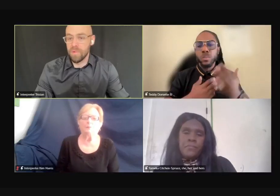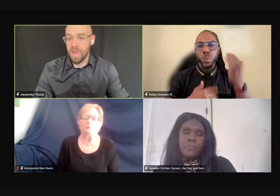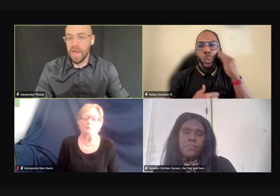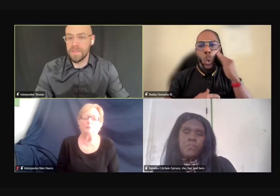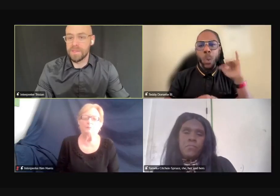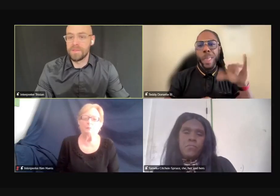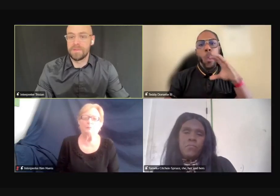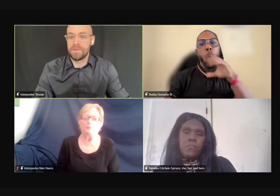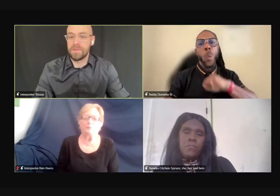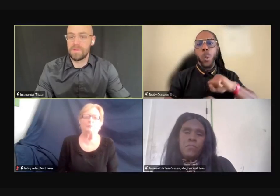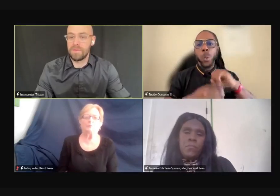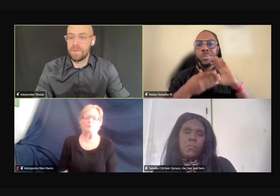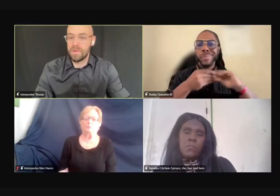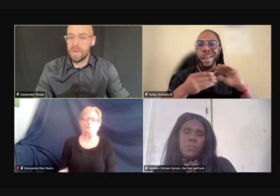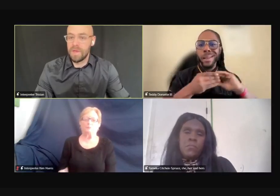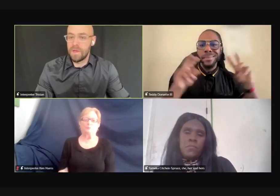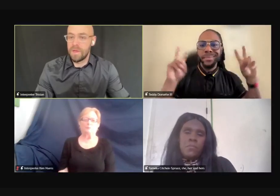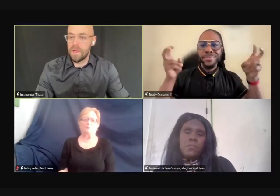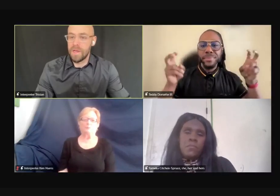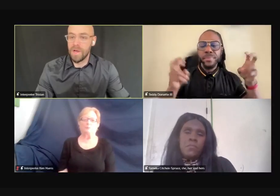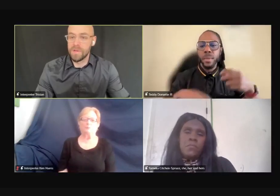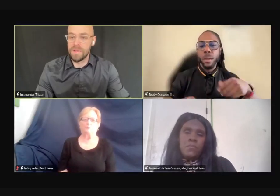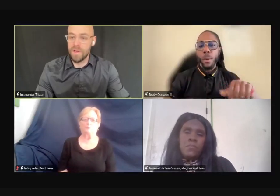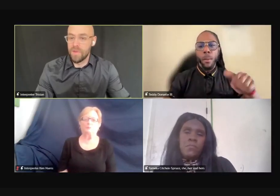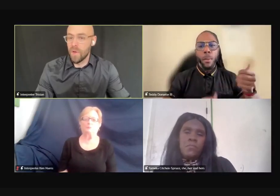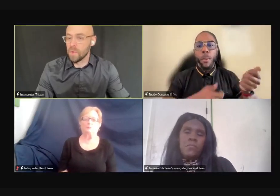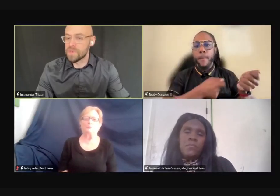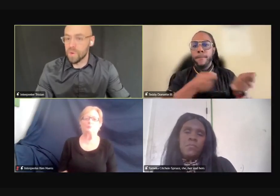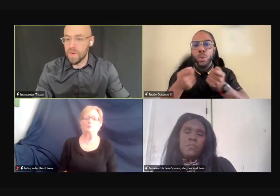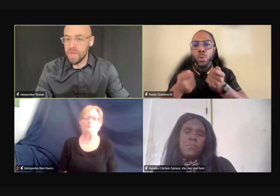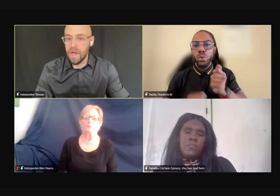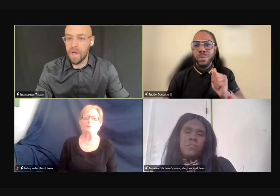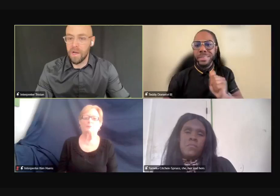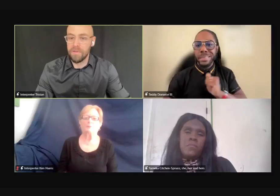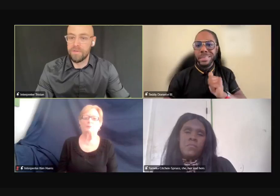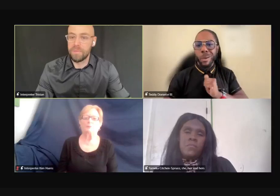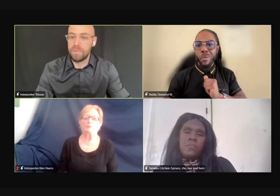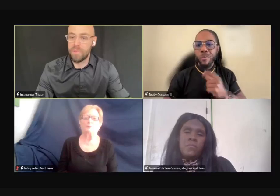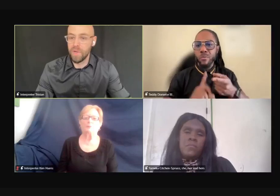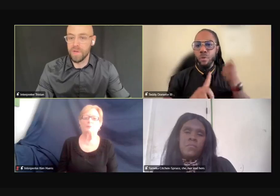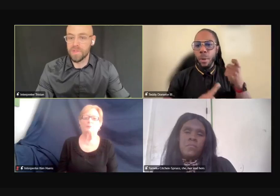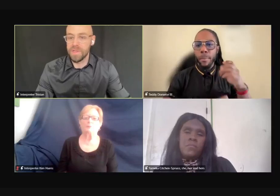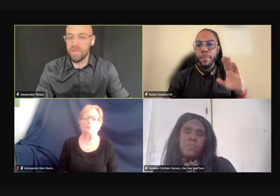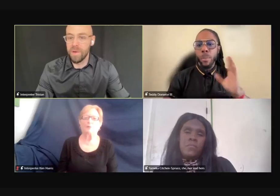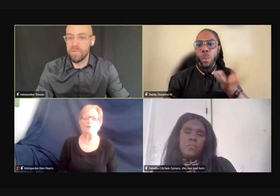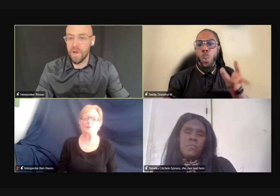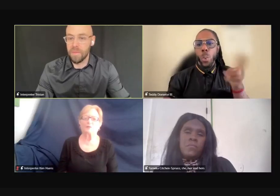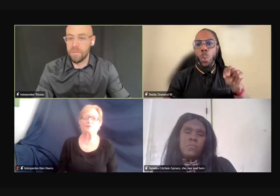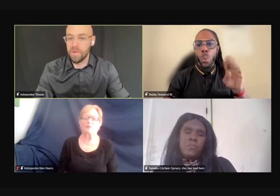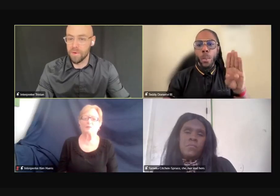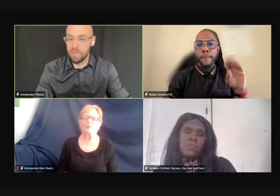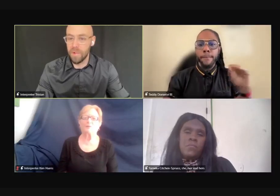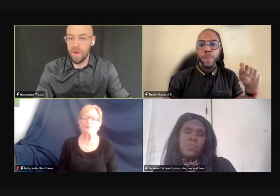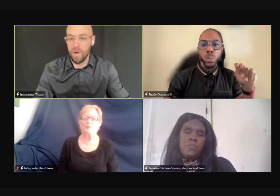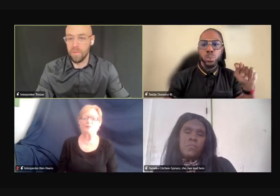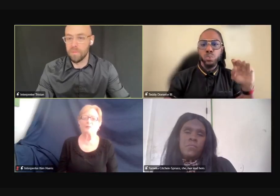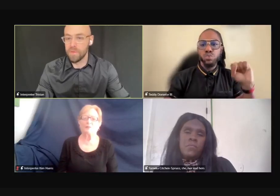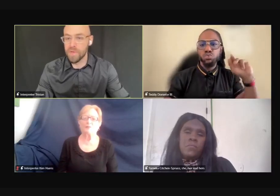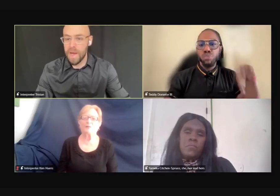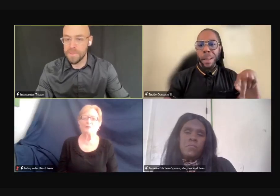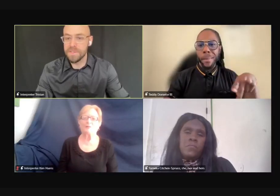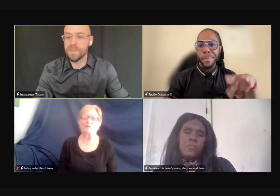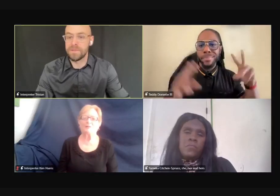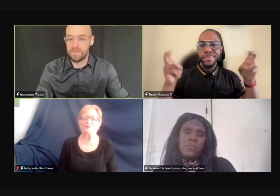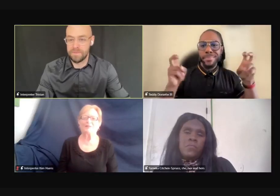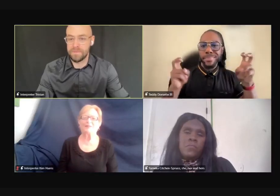reliance. He knows, you know, the old story of pulling yourself up from your, our